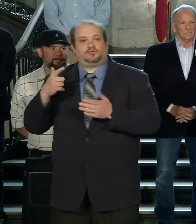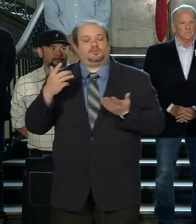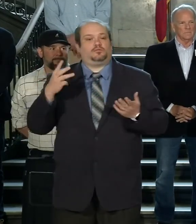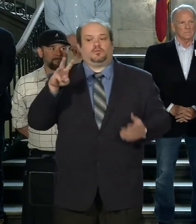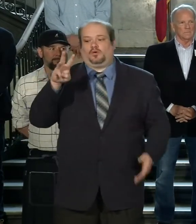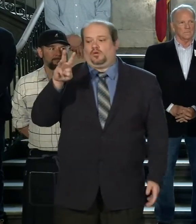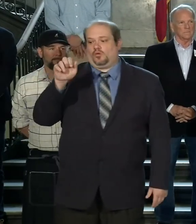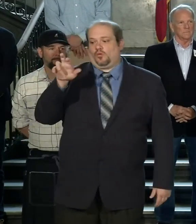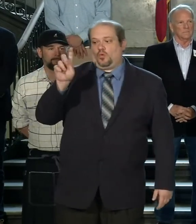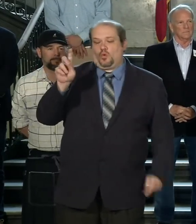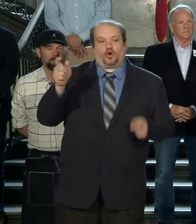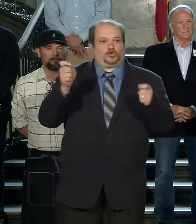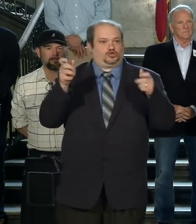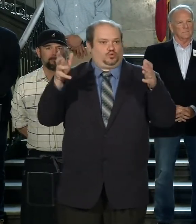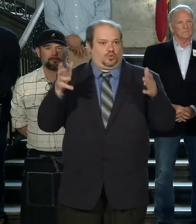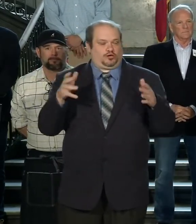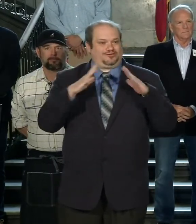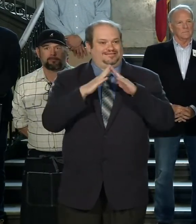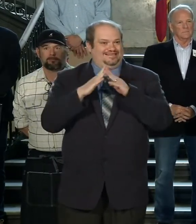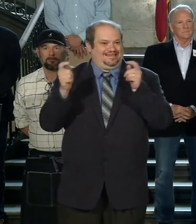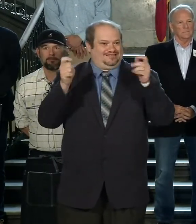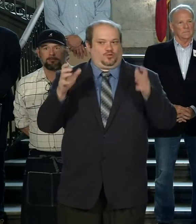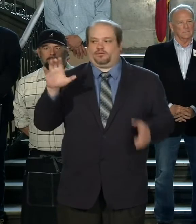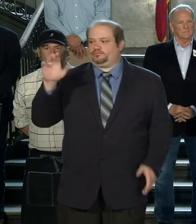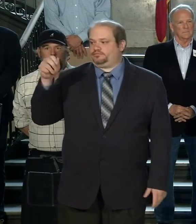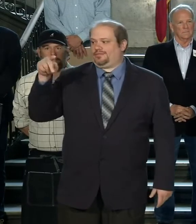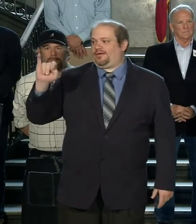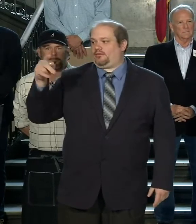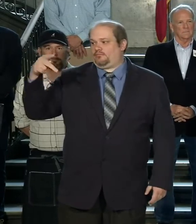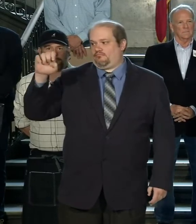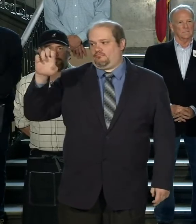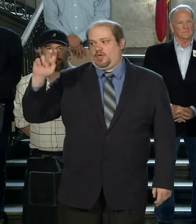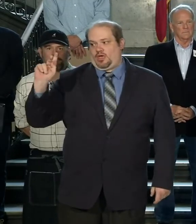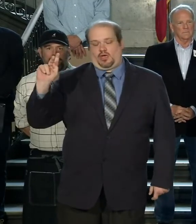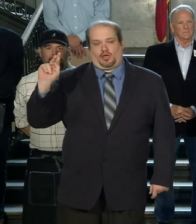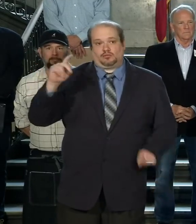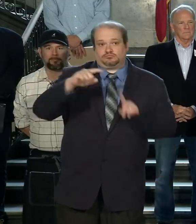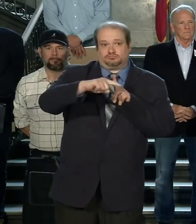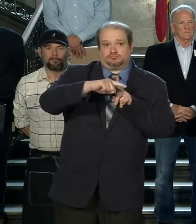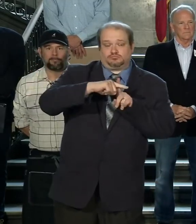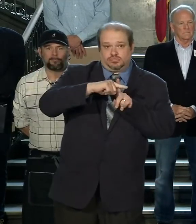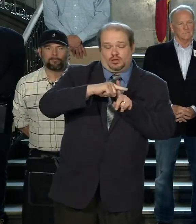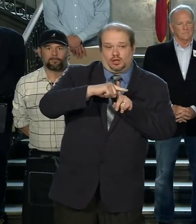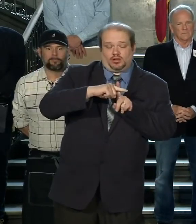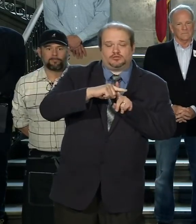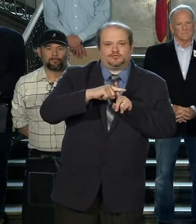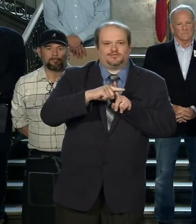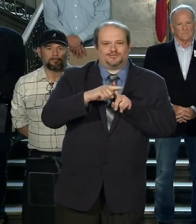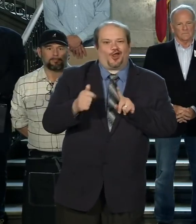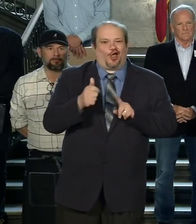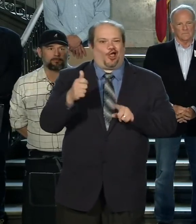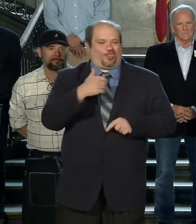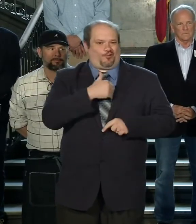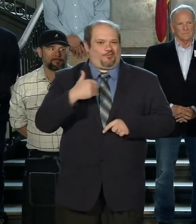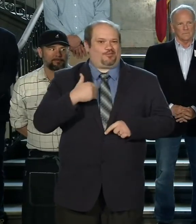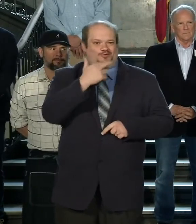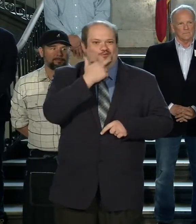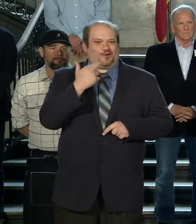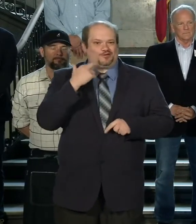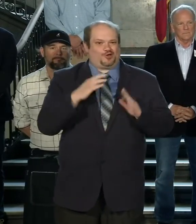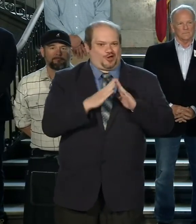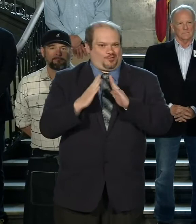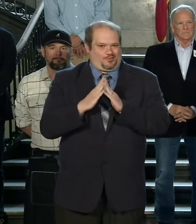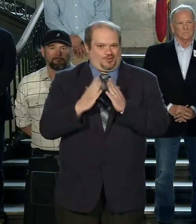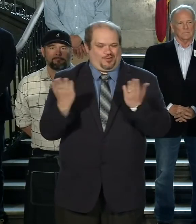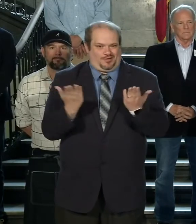director, city director Cappy Peck, along with members of the restaurant community